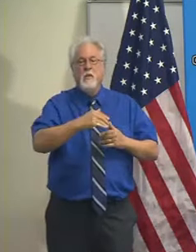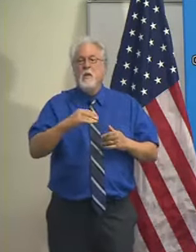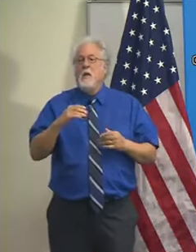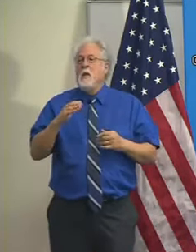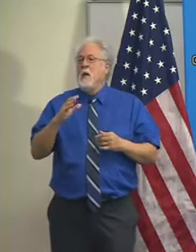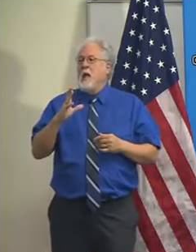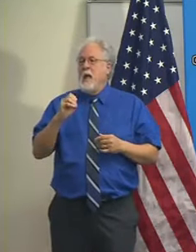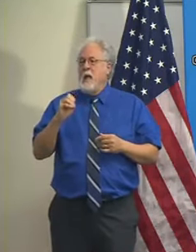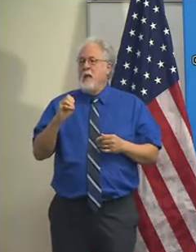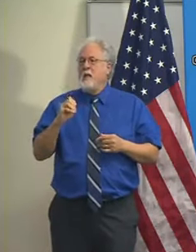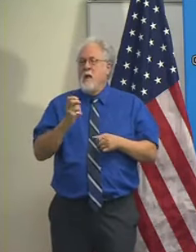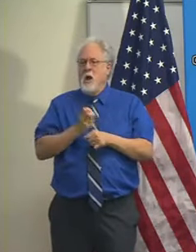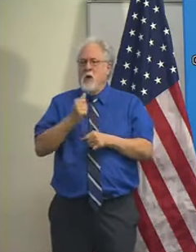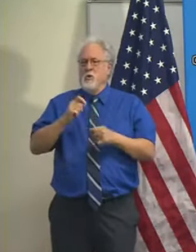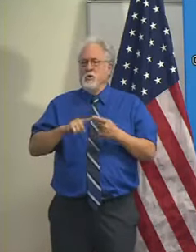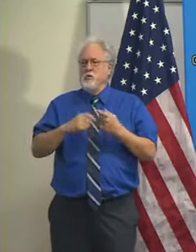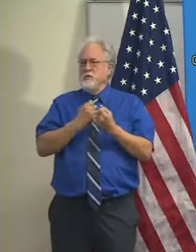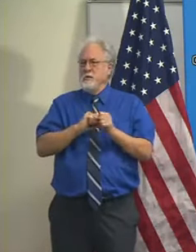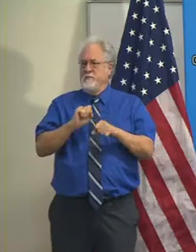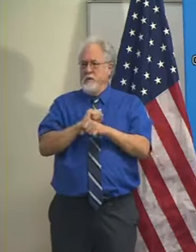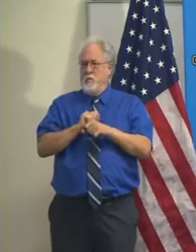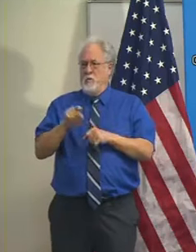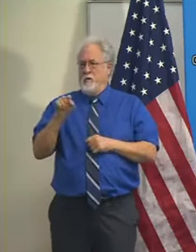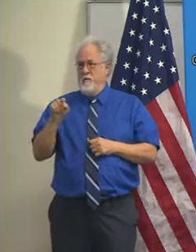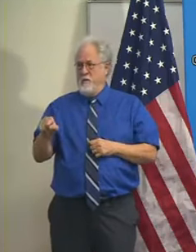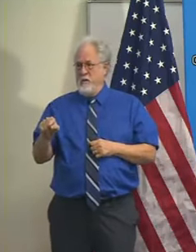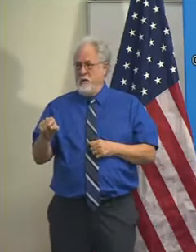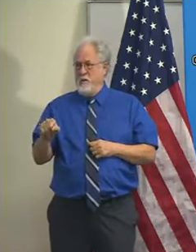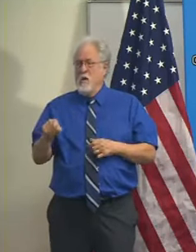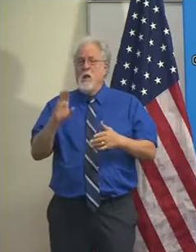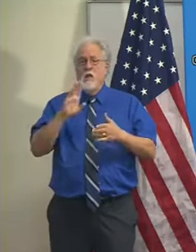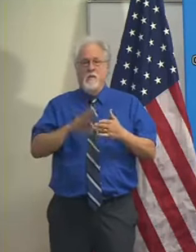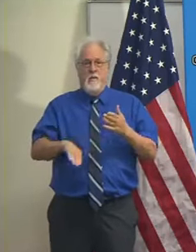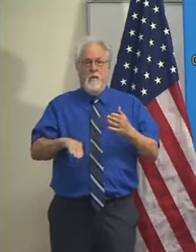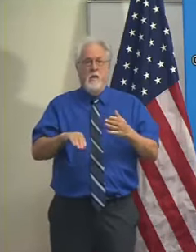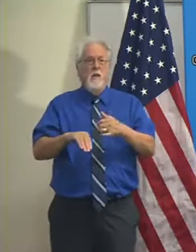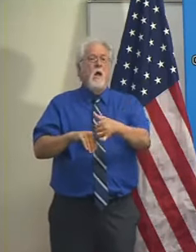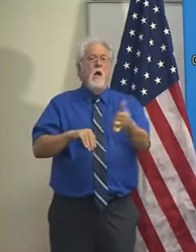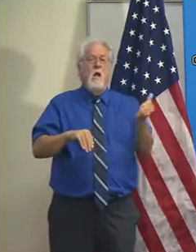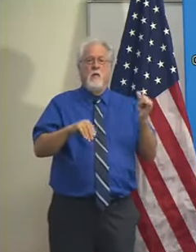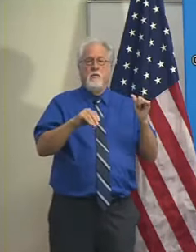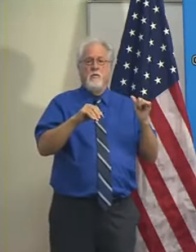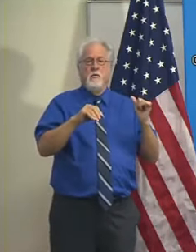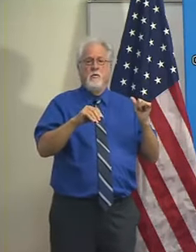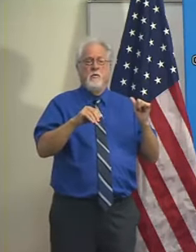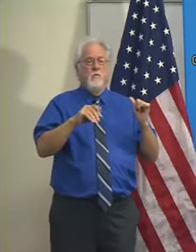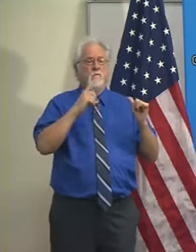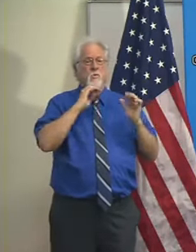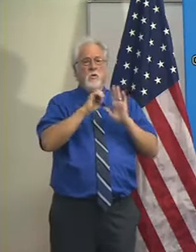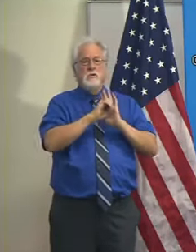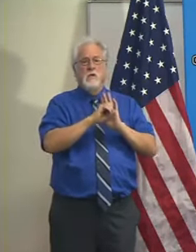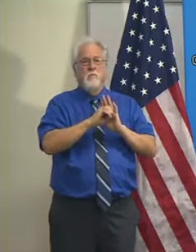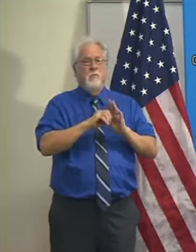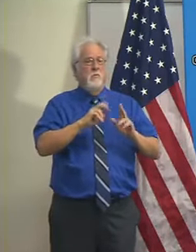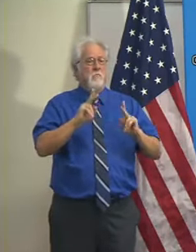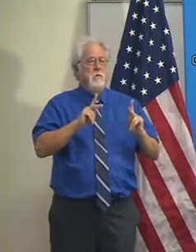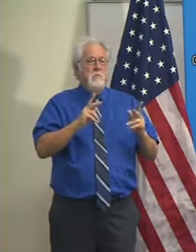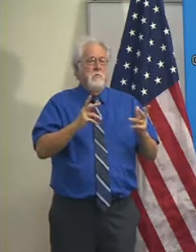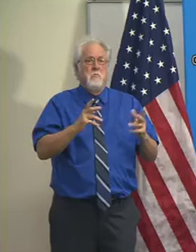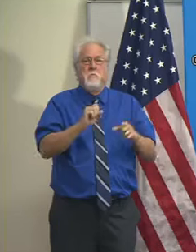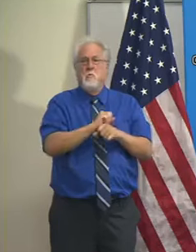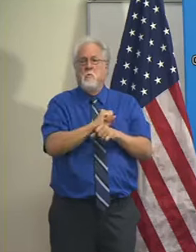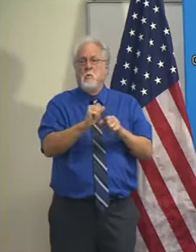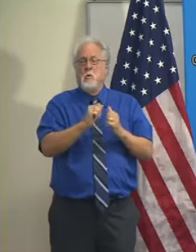Um, and it's, it is harder to safely working in that environment, uh, than it is elsewhere. You know, for example, uh, people that might